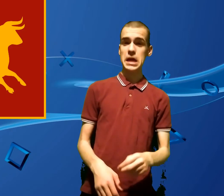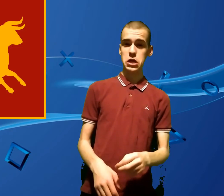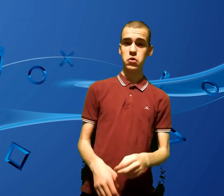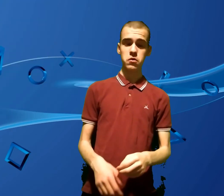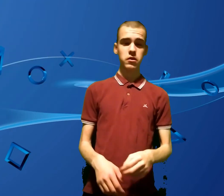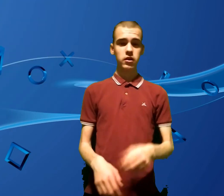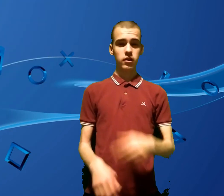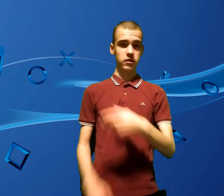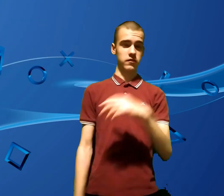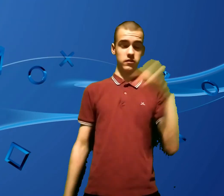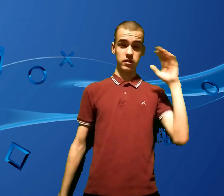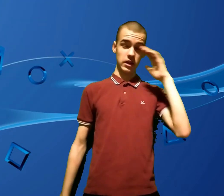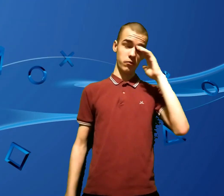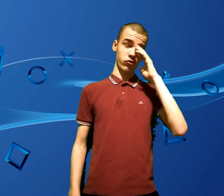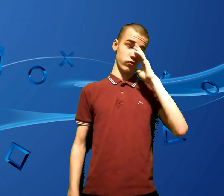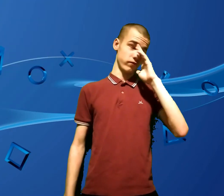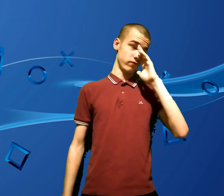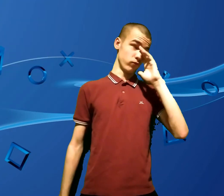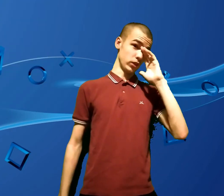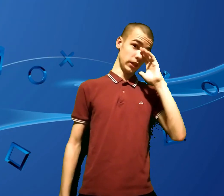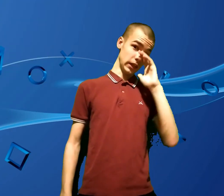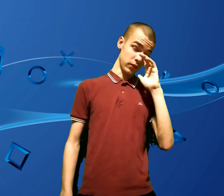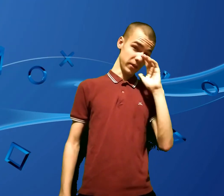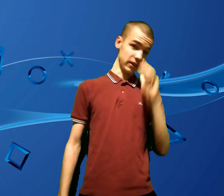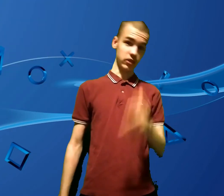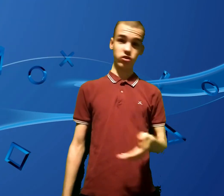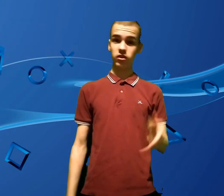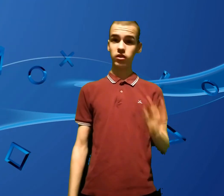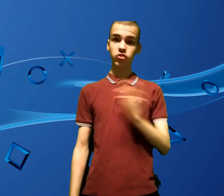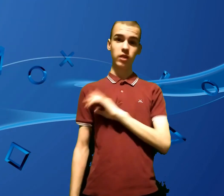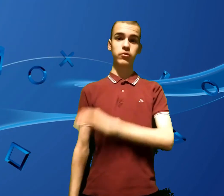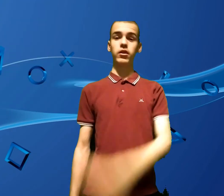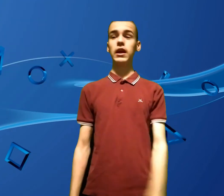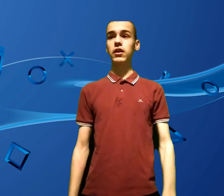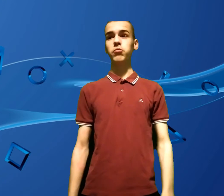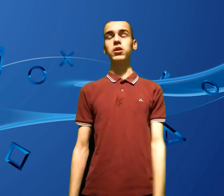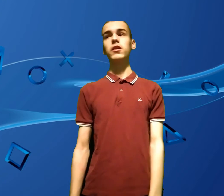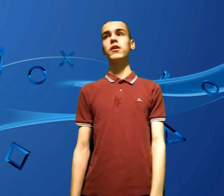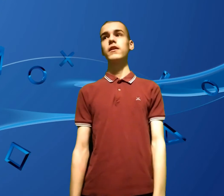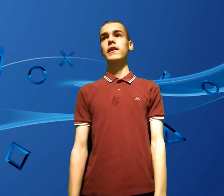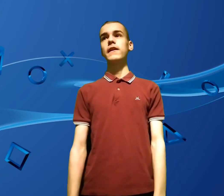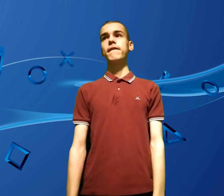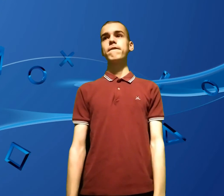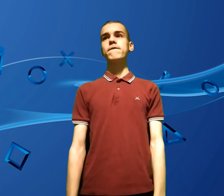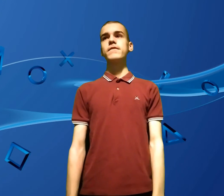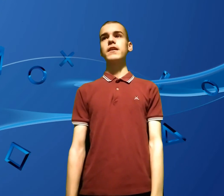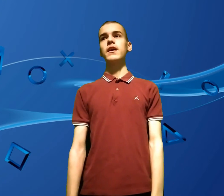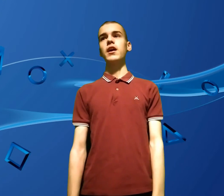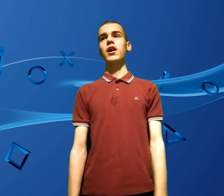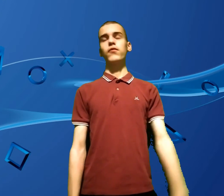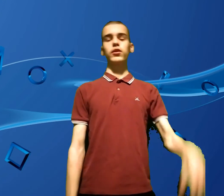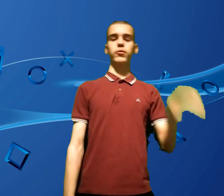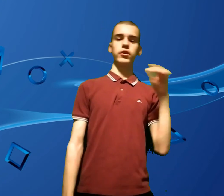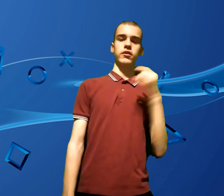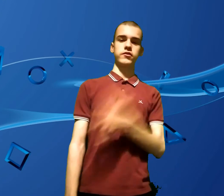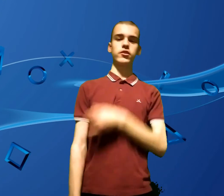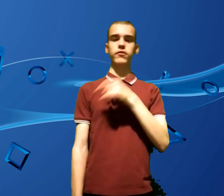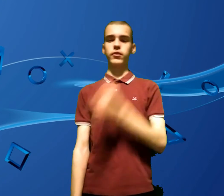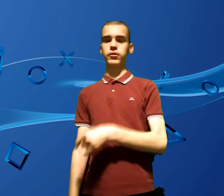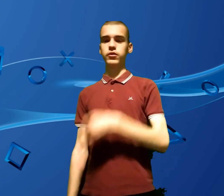hate you. Because I was really hated by the Legion. The Legion absolutely hated me. I really wanted, at the start I really wanted